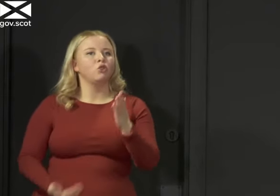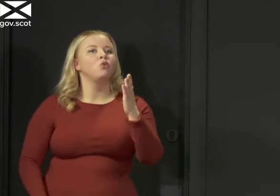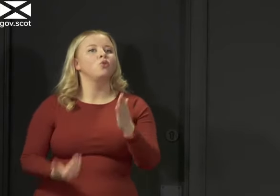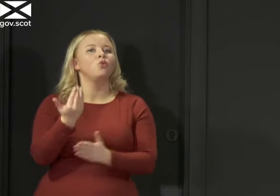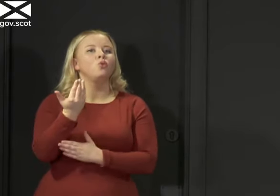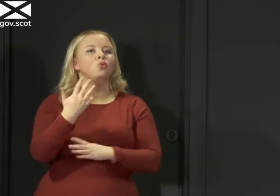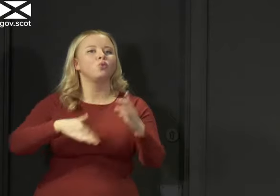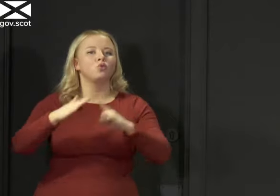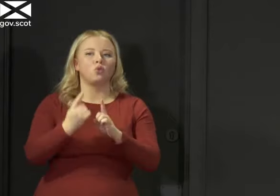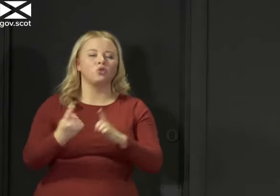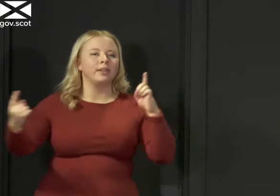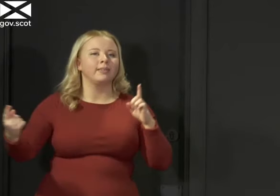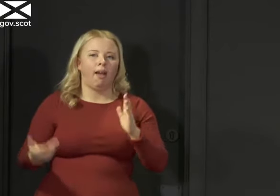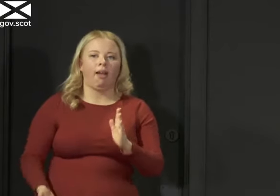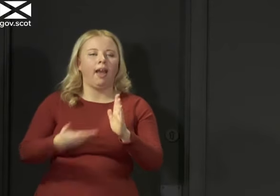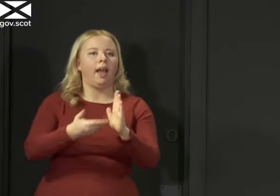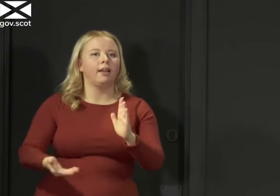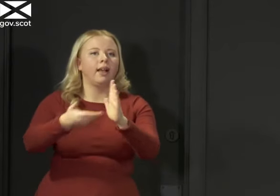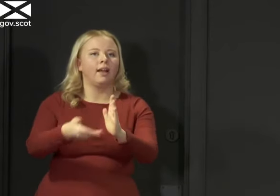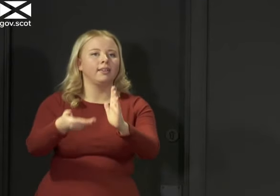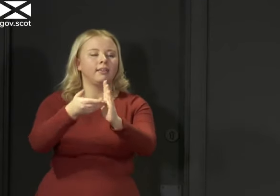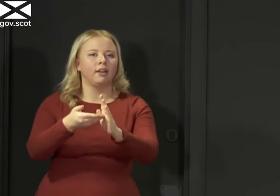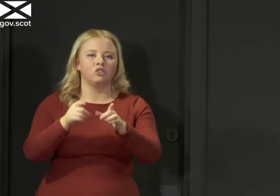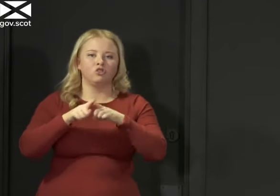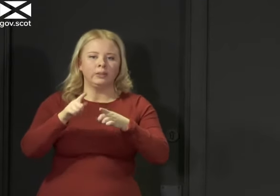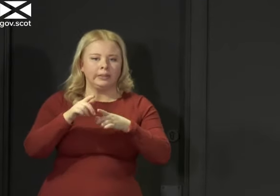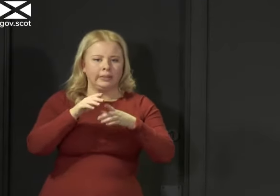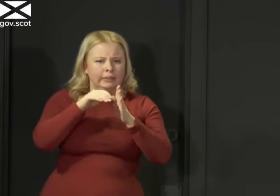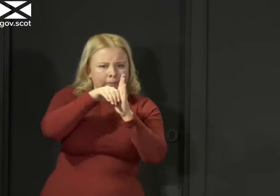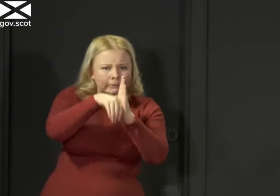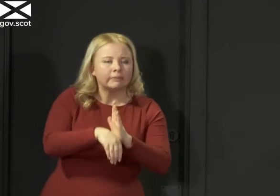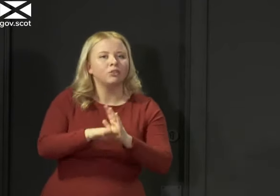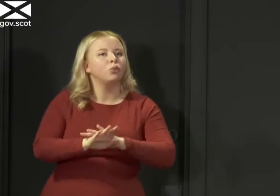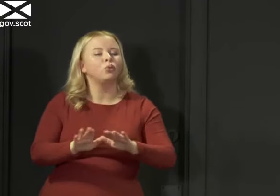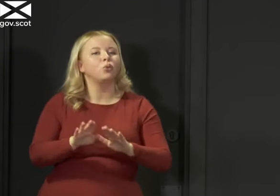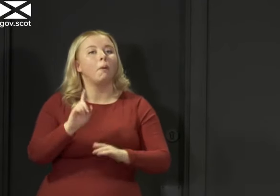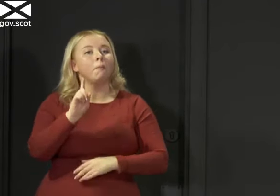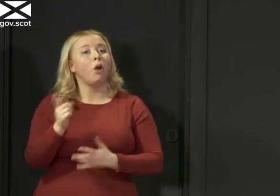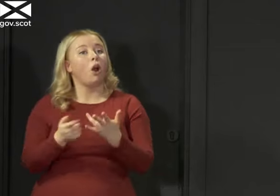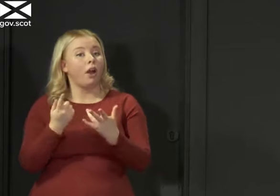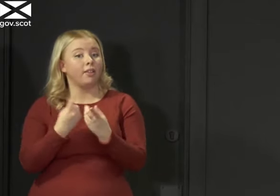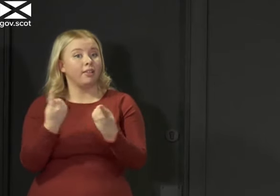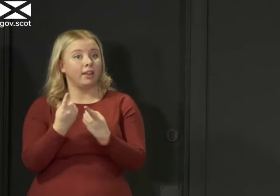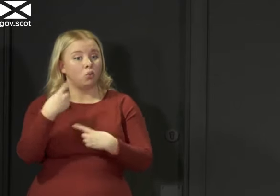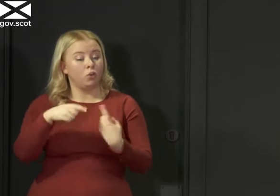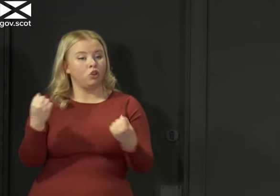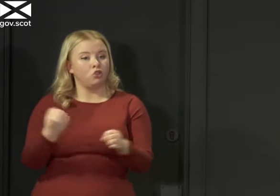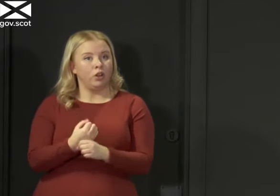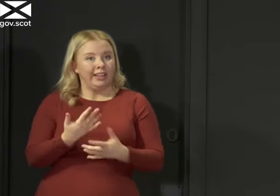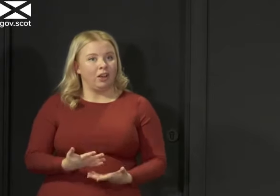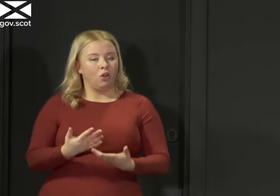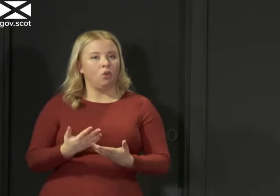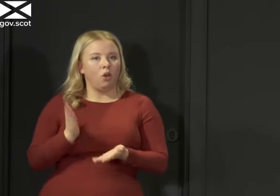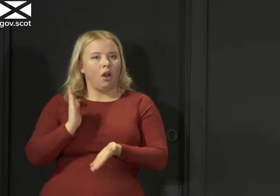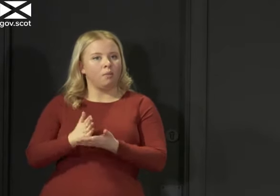distancing measures on top of what we've already got to try to force it down that way. But other things we are doing right now is very much about trying